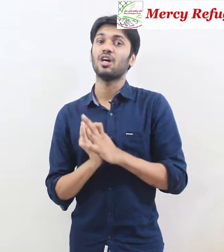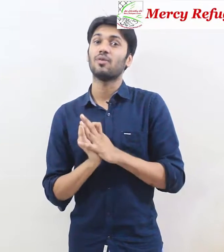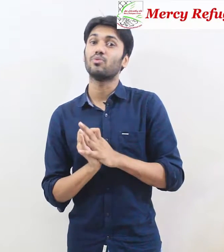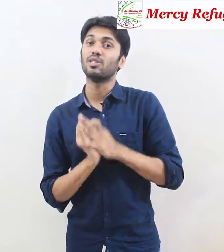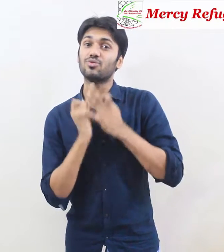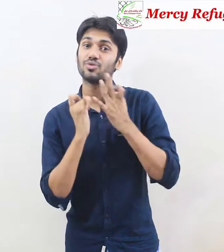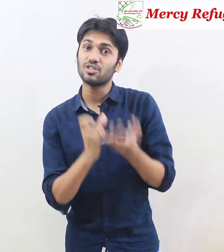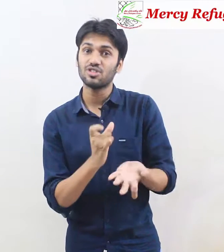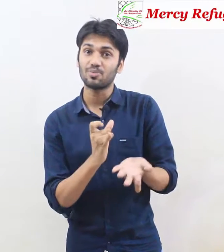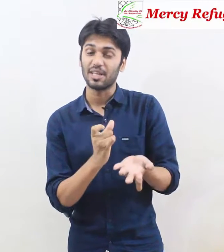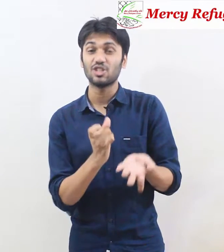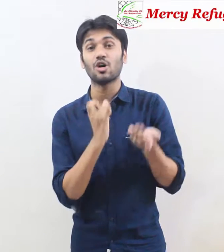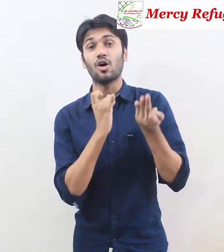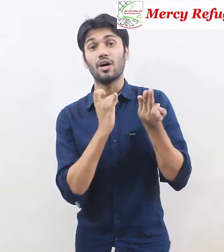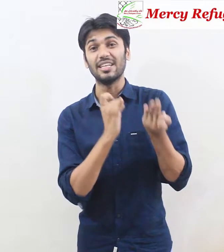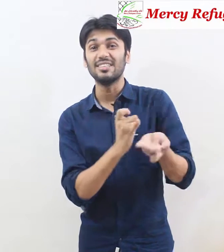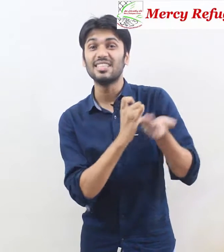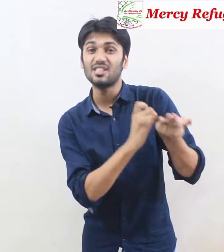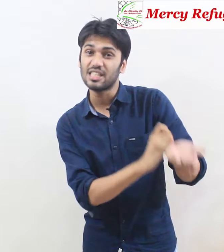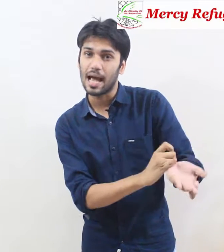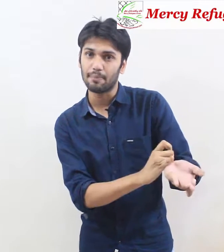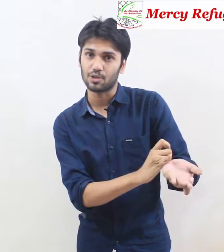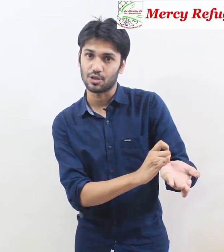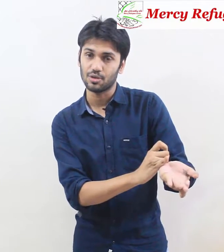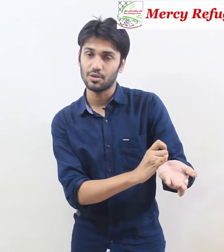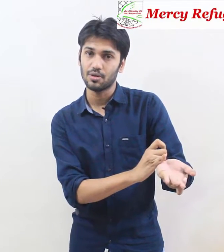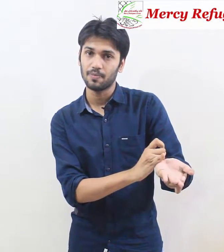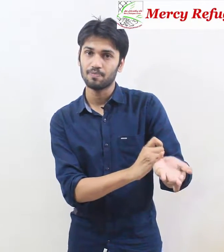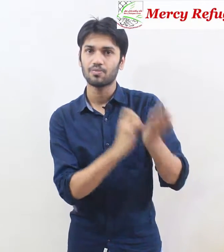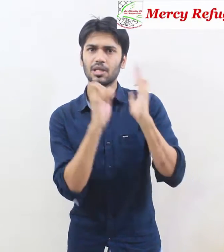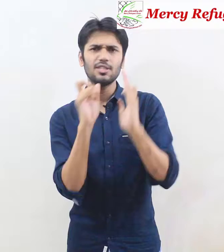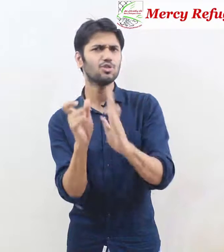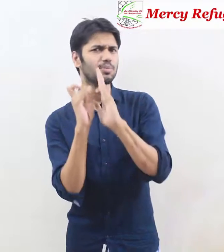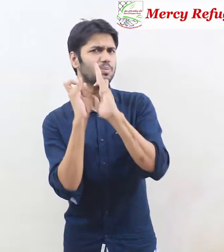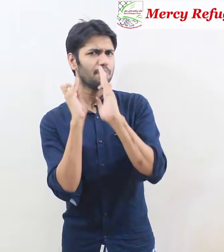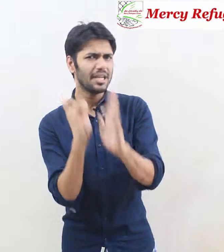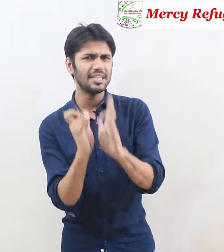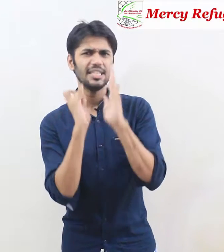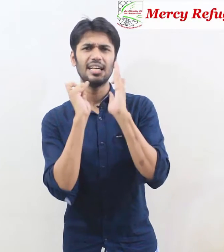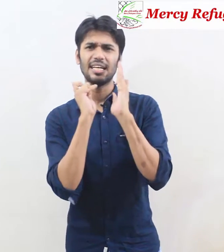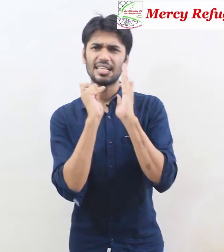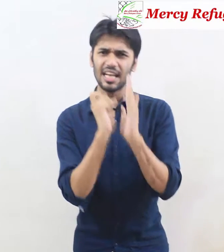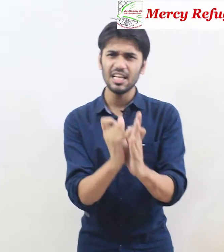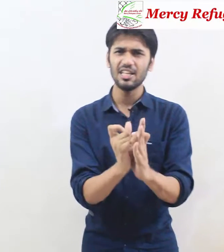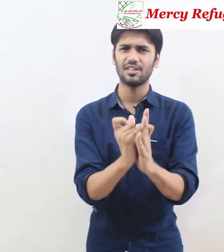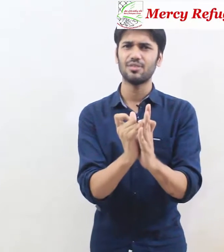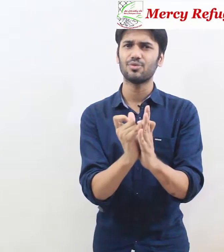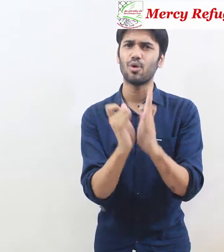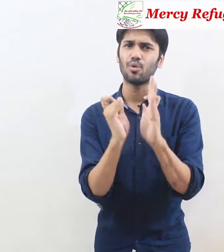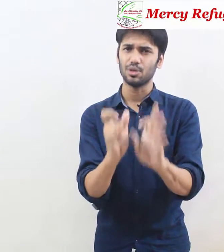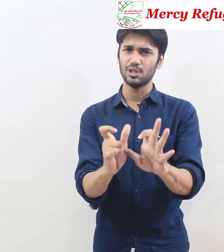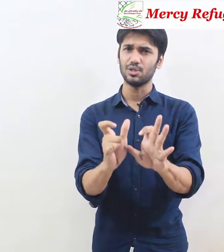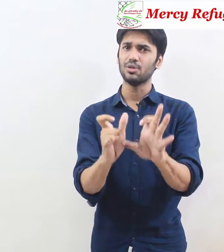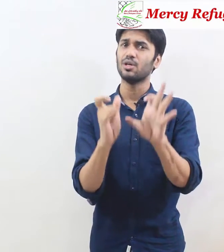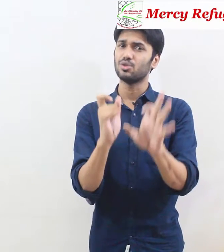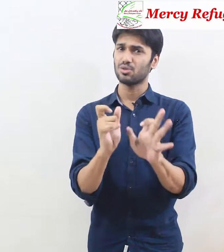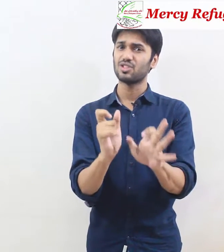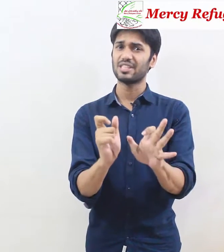of the very first page in this chapter it should pretty clear it for you to